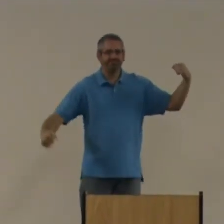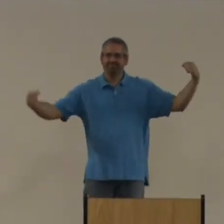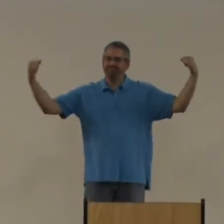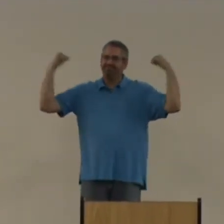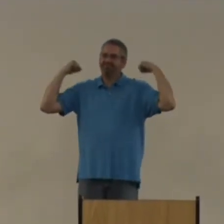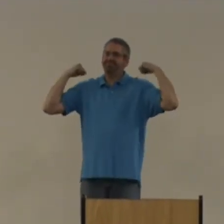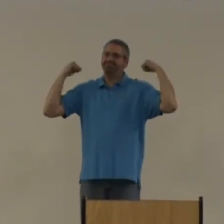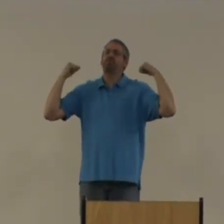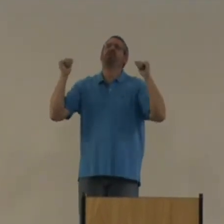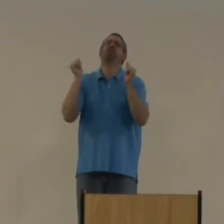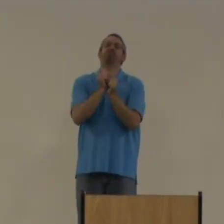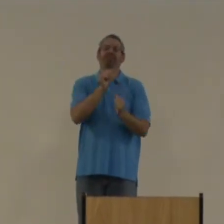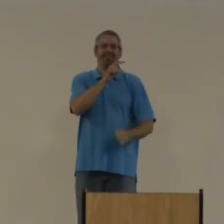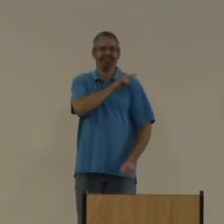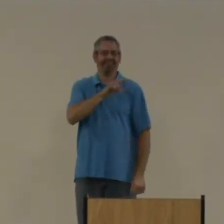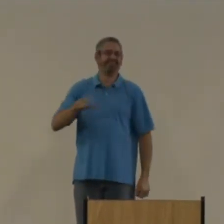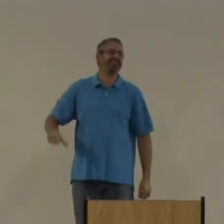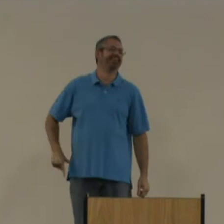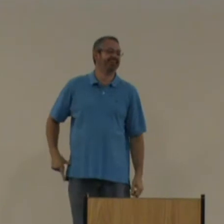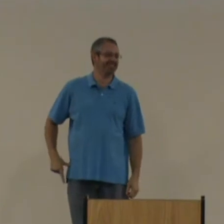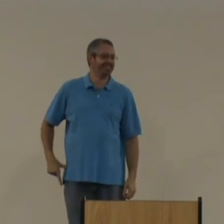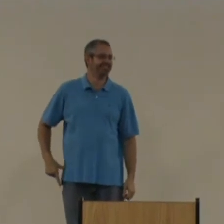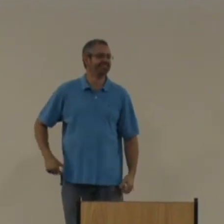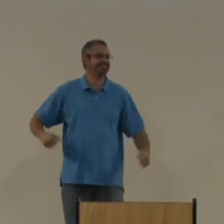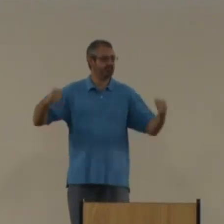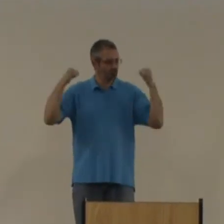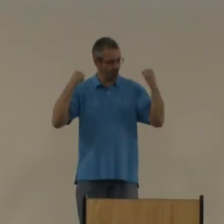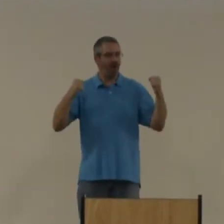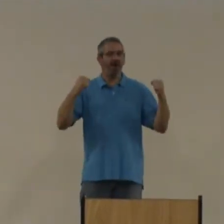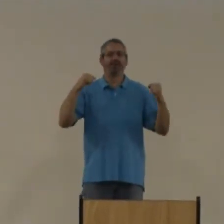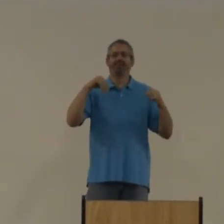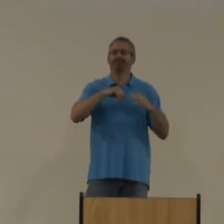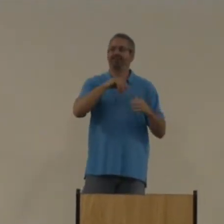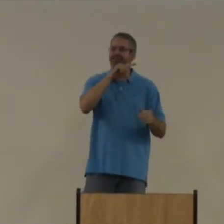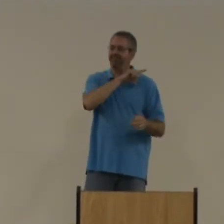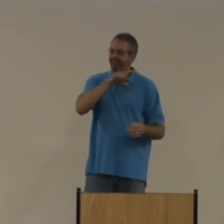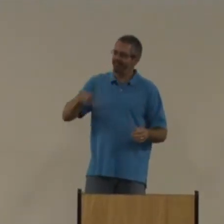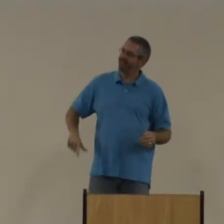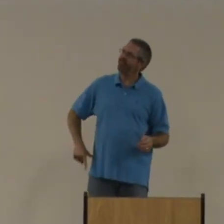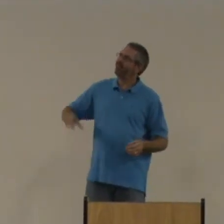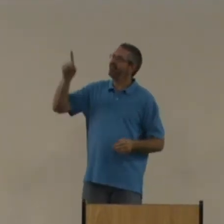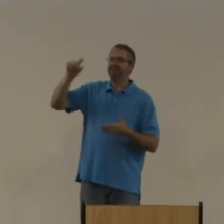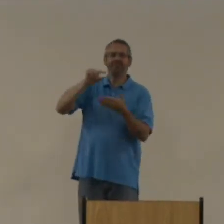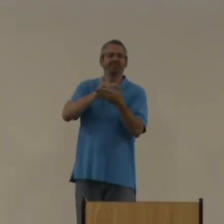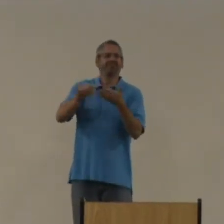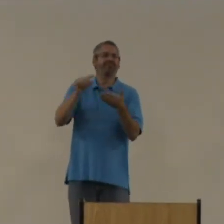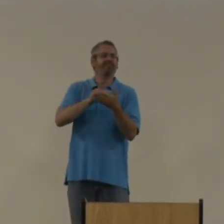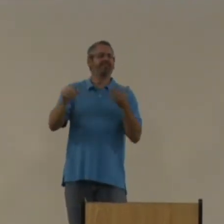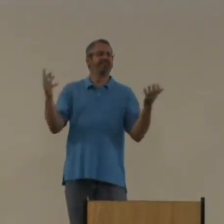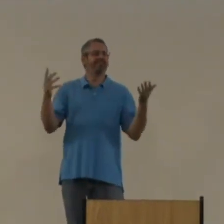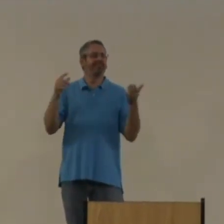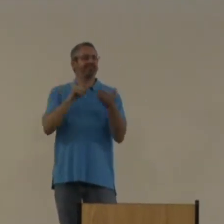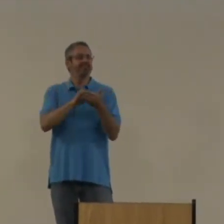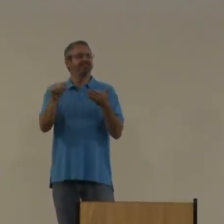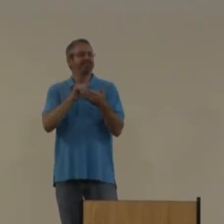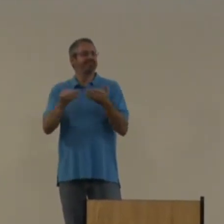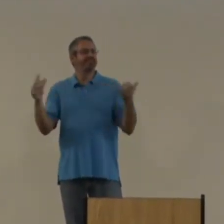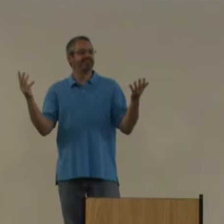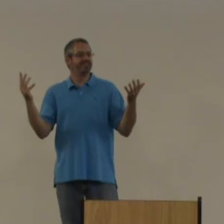Strong, strong with the Lord. Strong with the That's the verse.